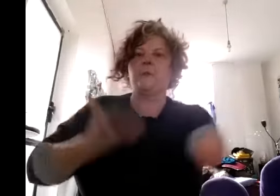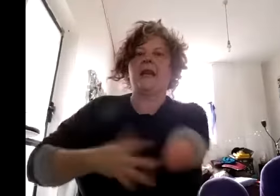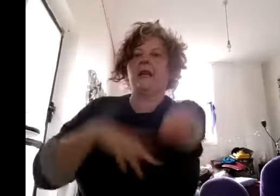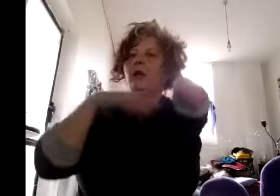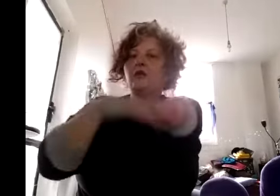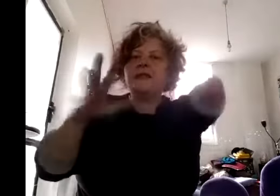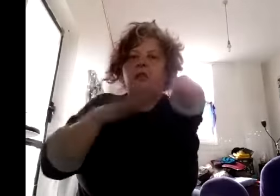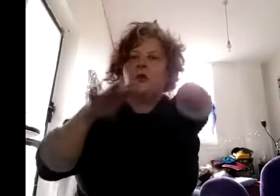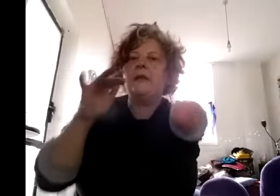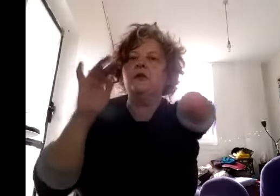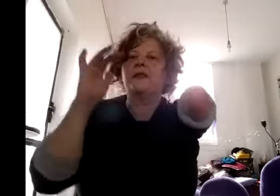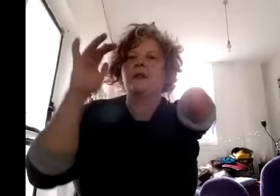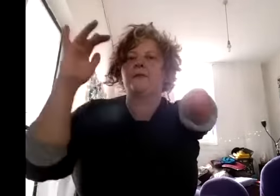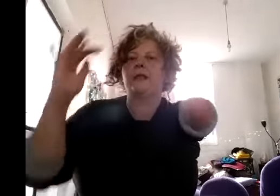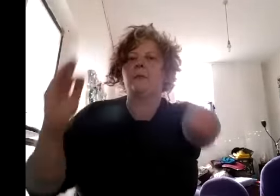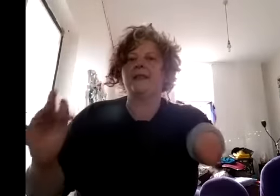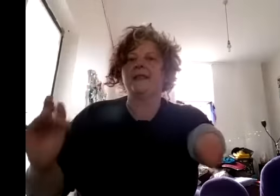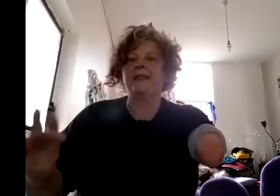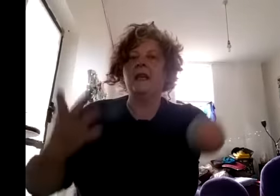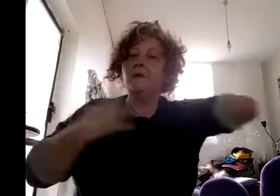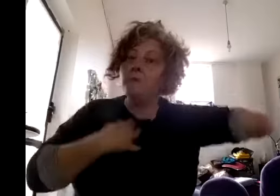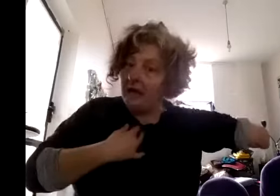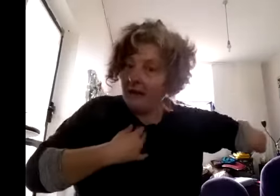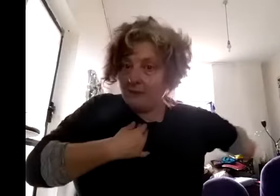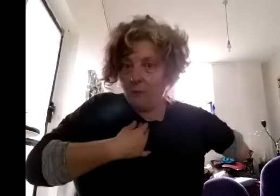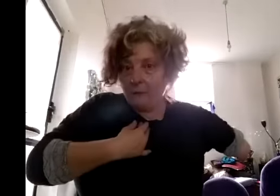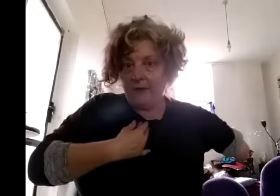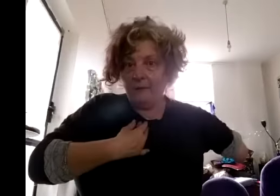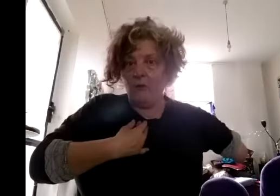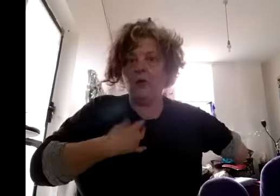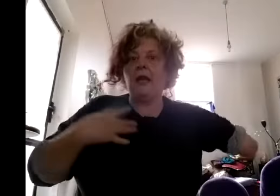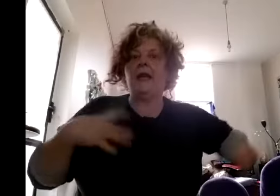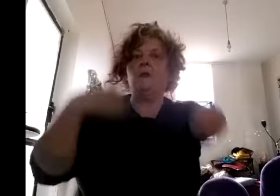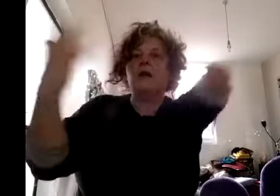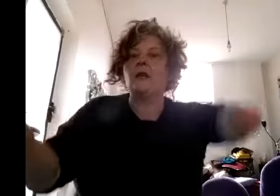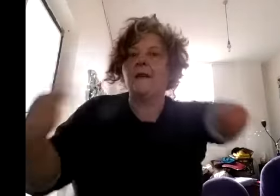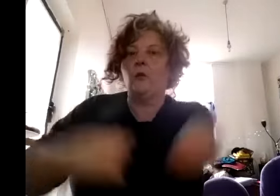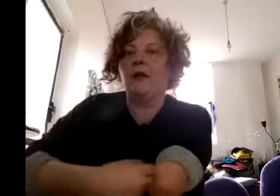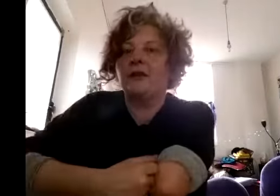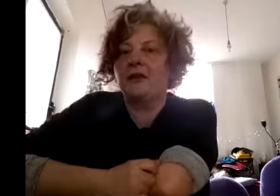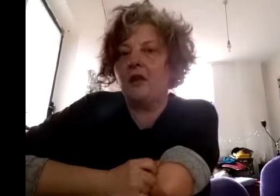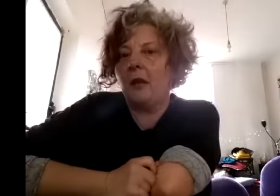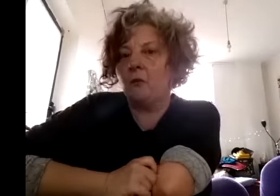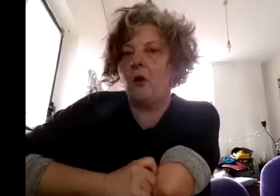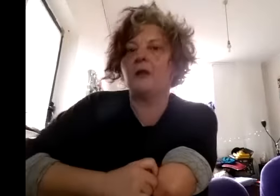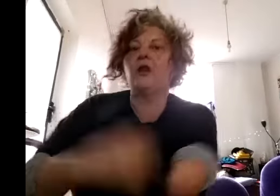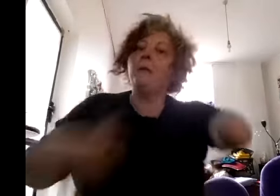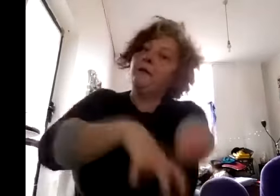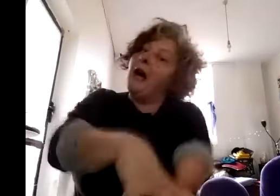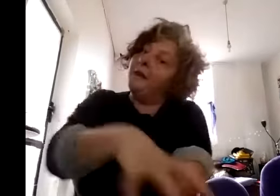makeup just you know even just those really basic things for me that's what we're there for and i'm really glad the audience has turned up to watch but for others